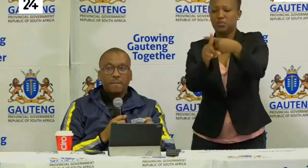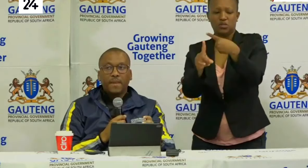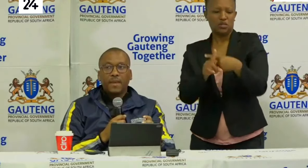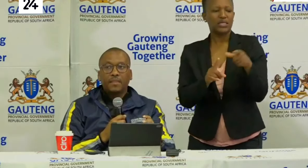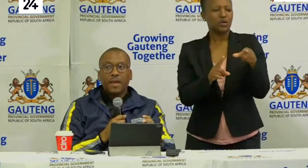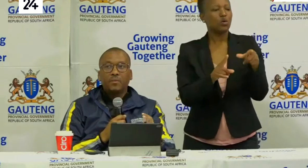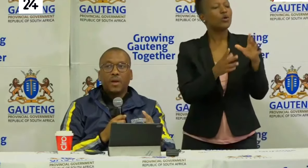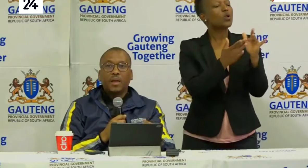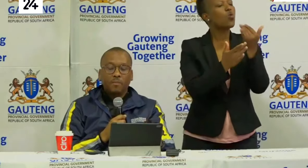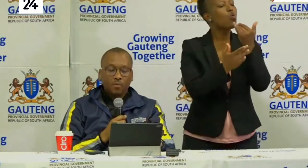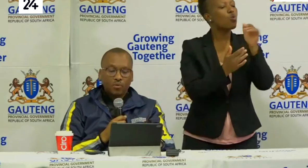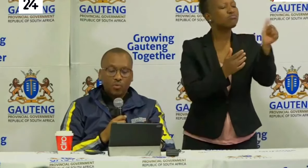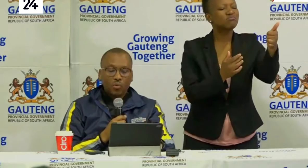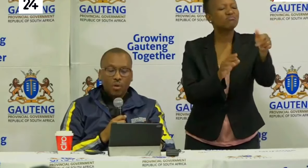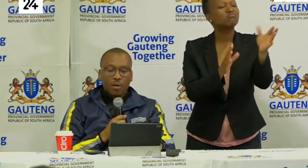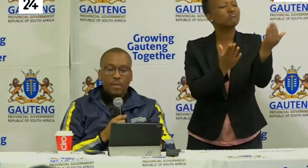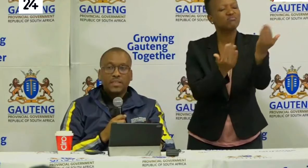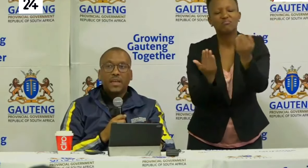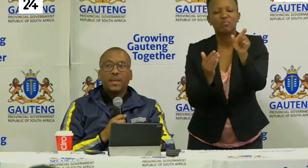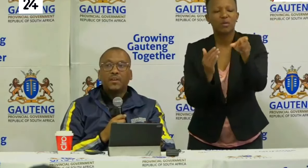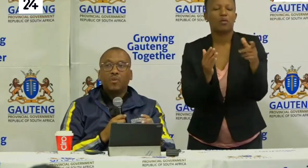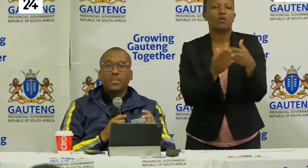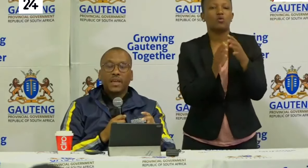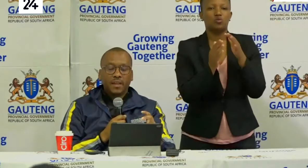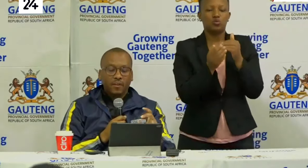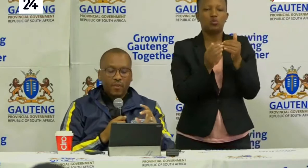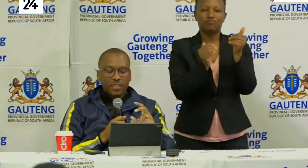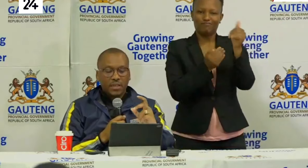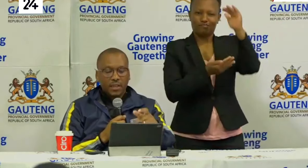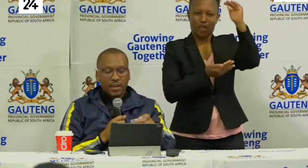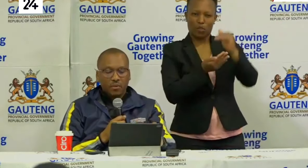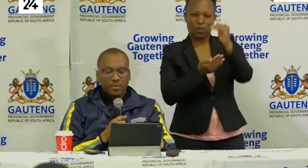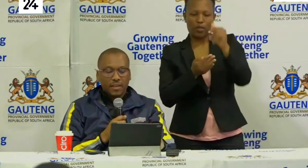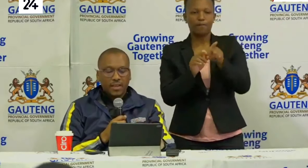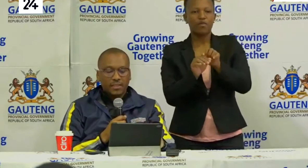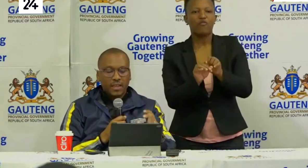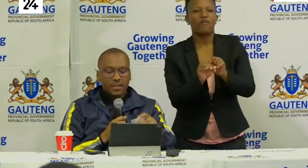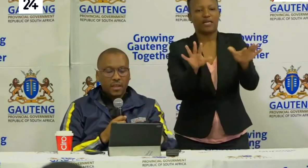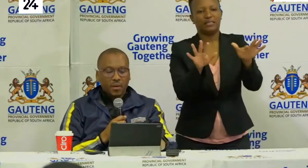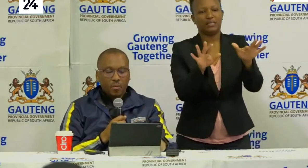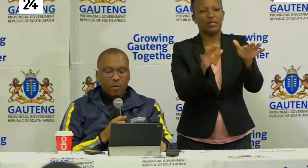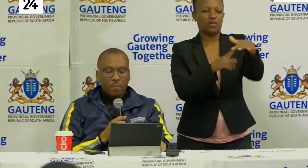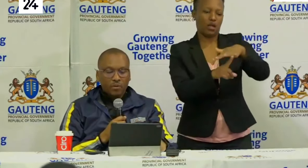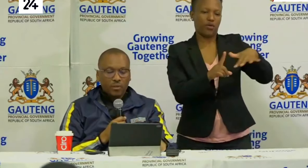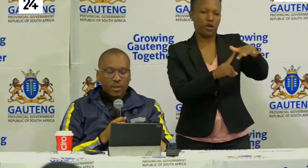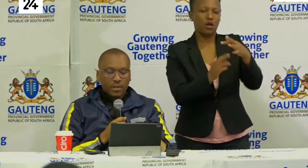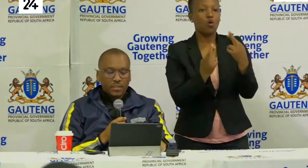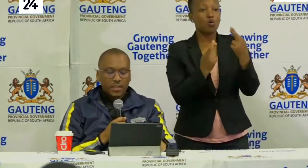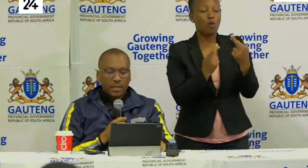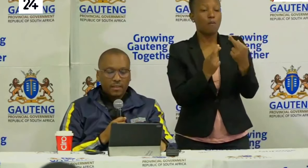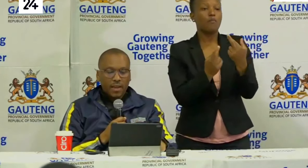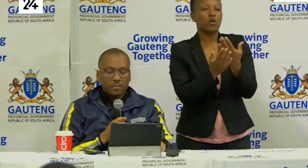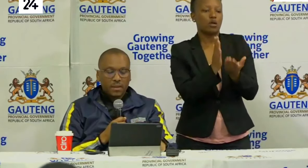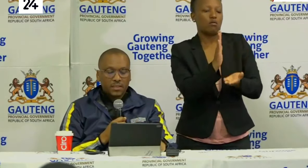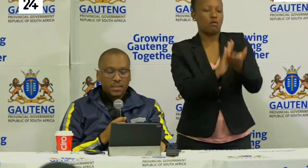that we are able to maintain and contain the infection in those areas and we are hoping to increase